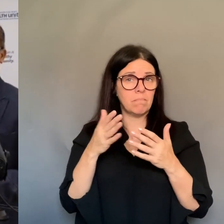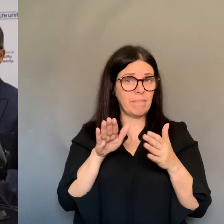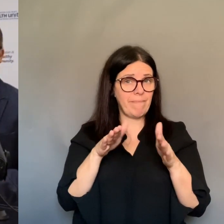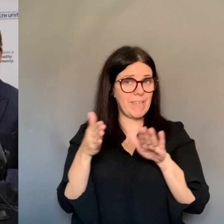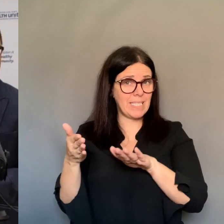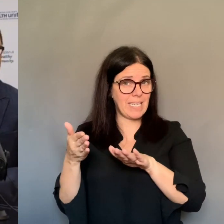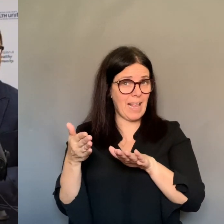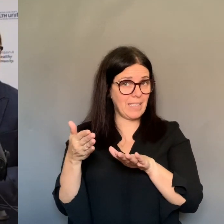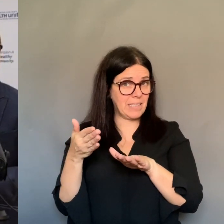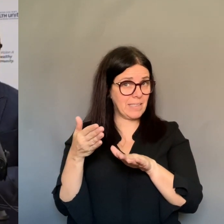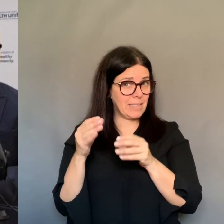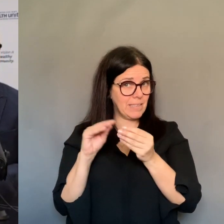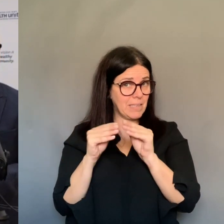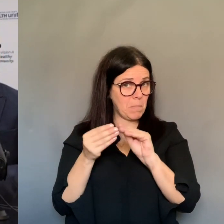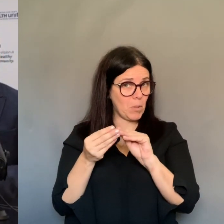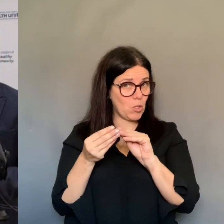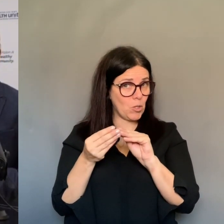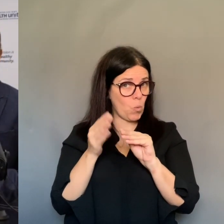report it.